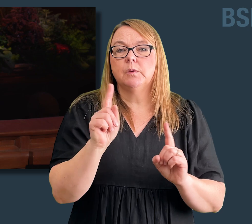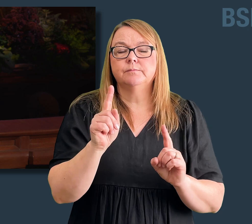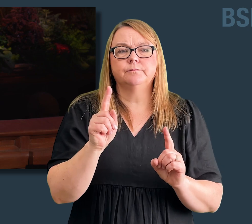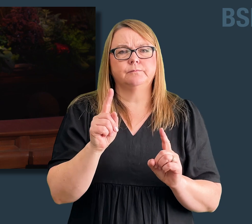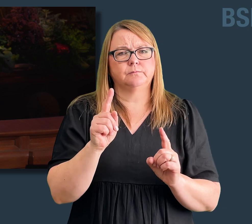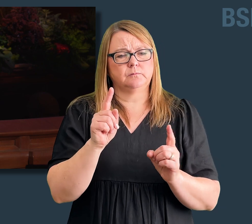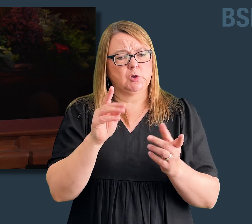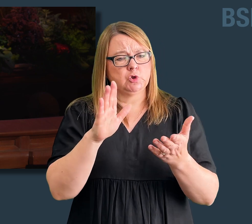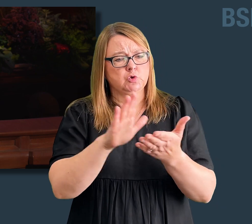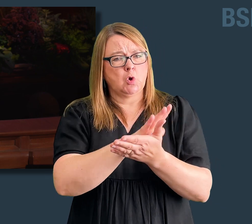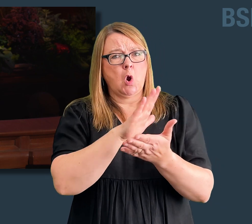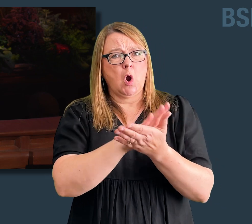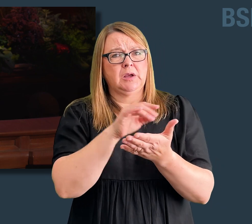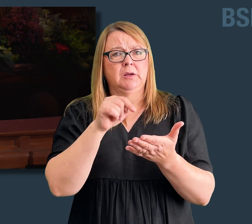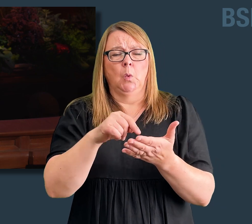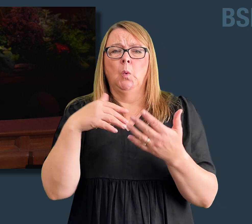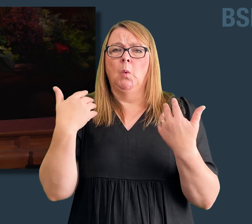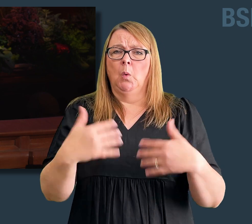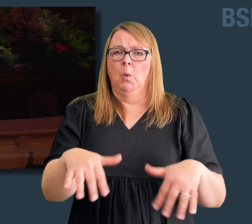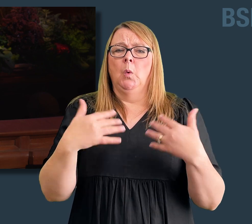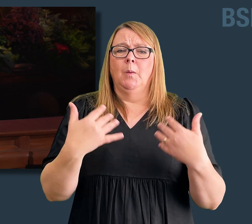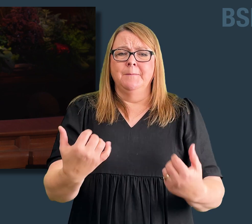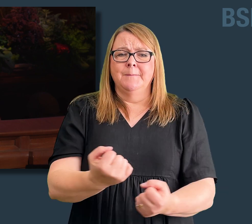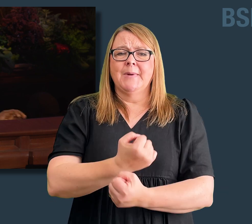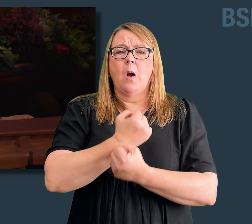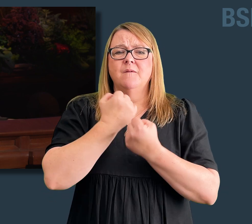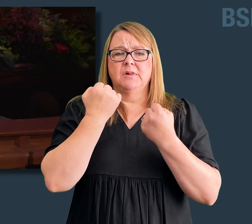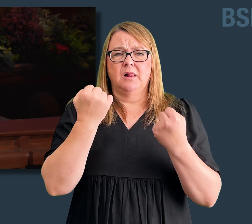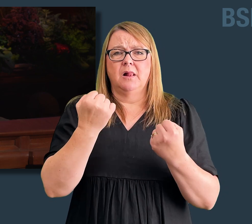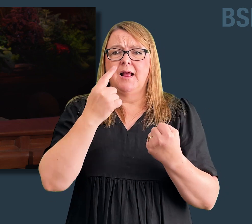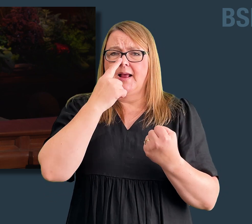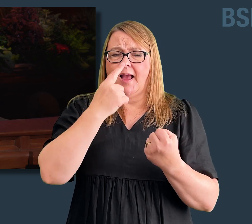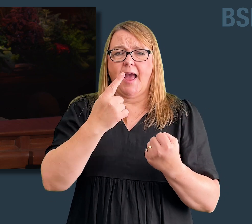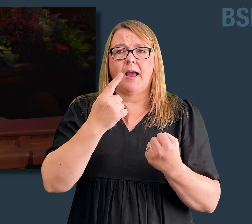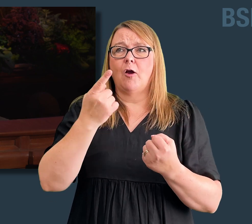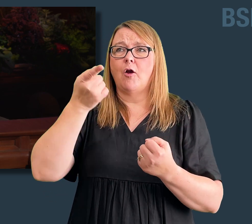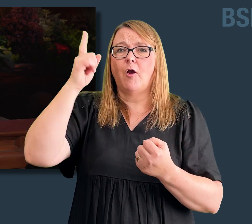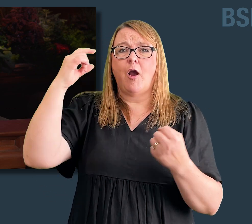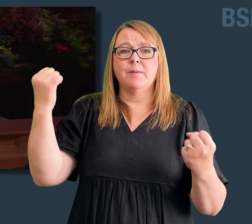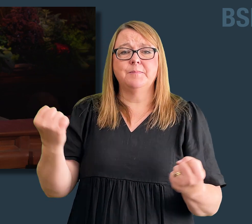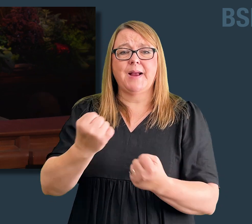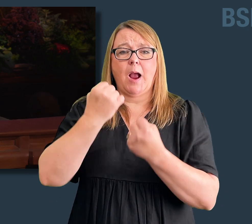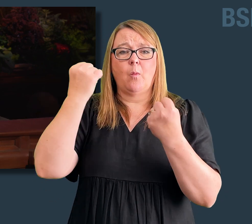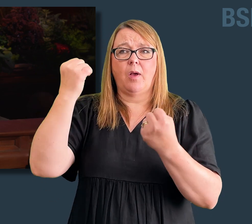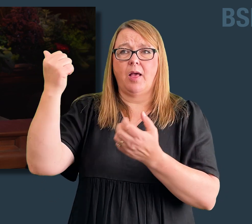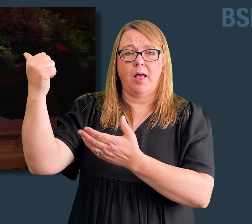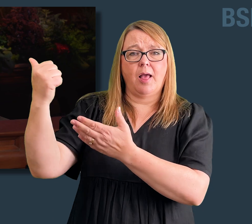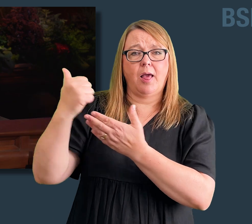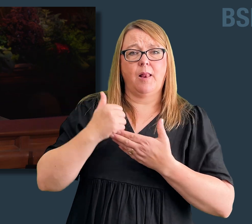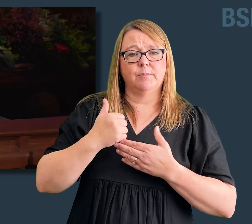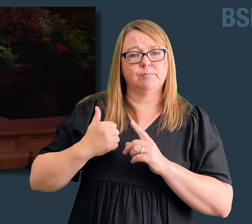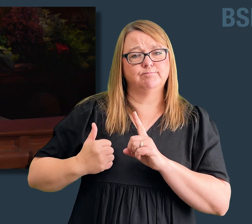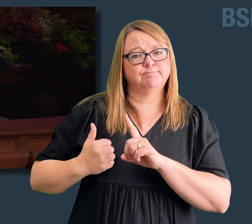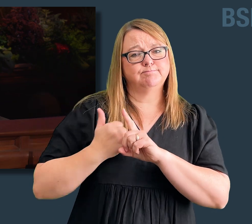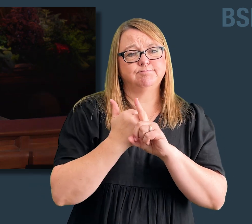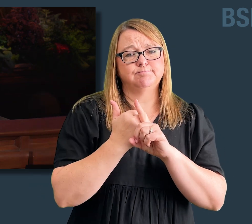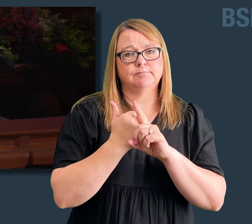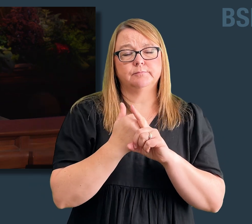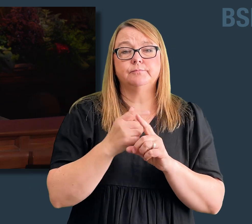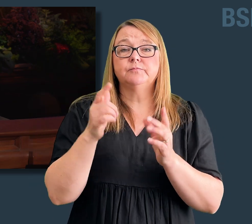Joy is powerful, and focusing on joy brings God's power into our lives. As in all things, Jesus Christ is our